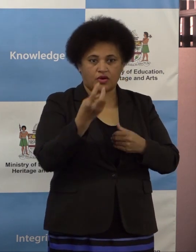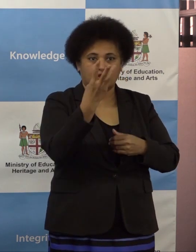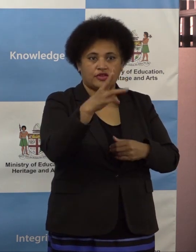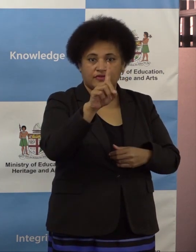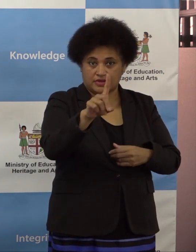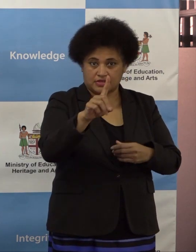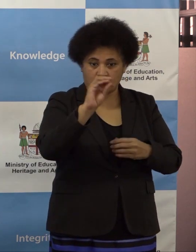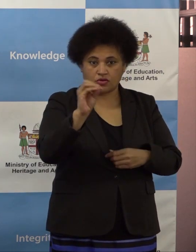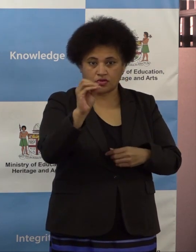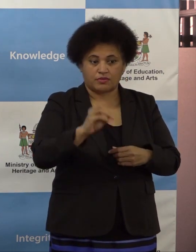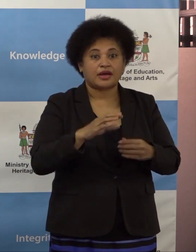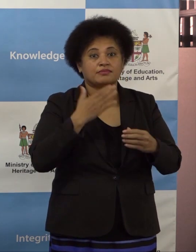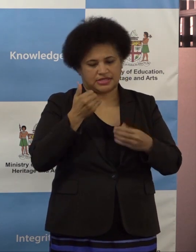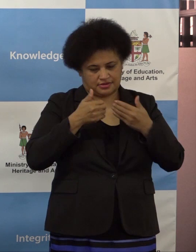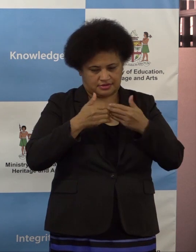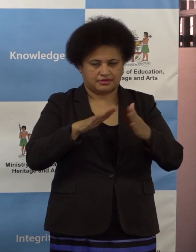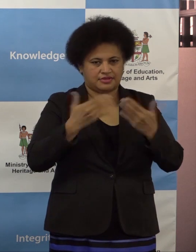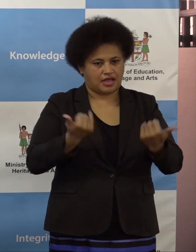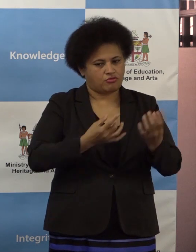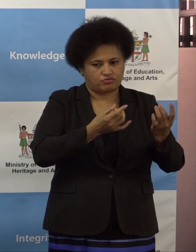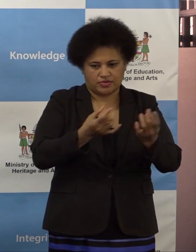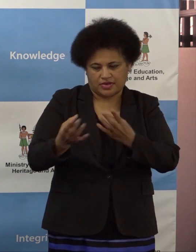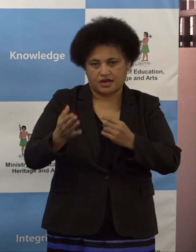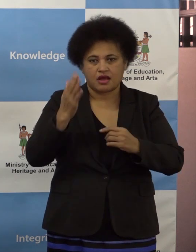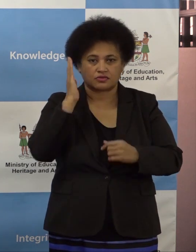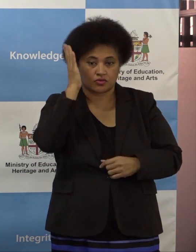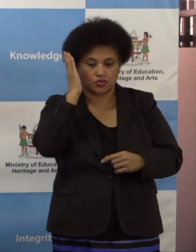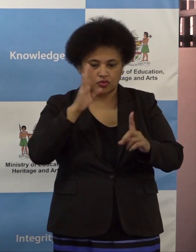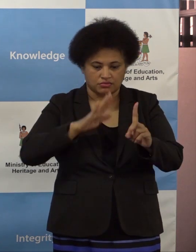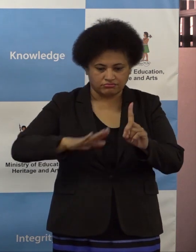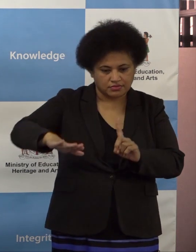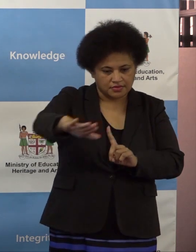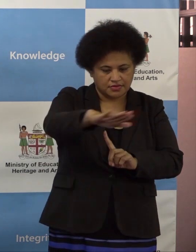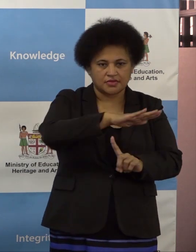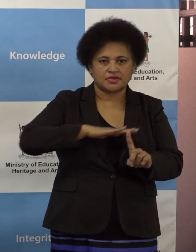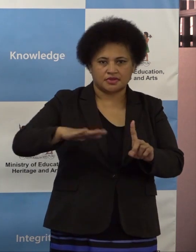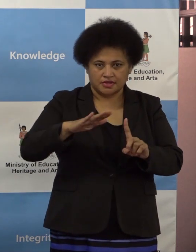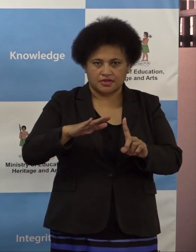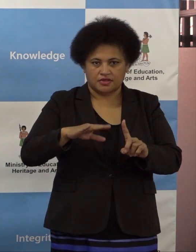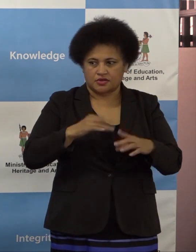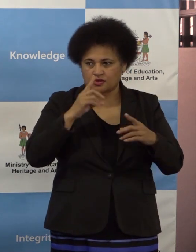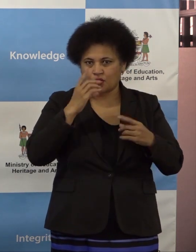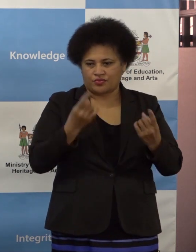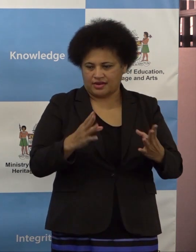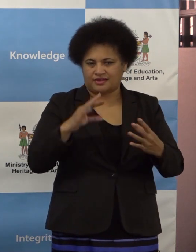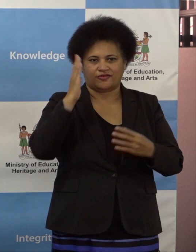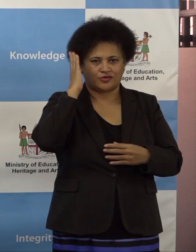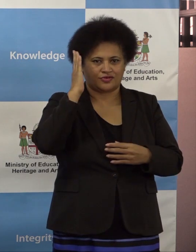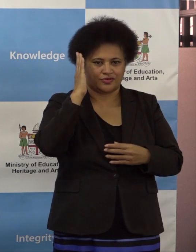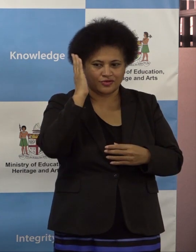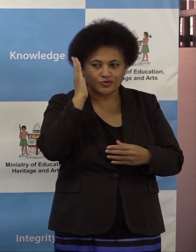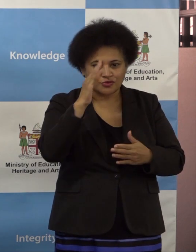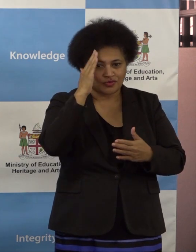environment and classrooms to welcome their students. Students have missed face-to-face teaching and learning in a